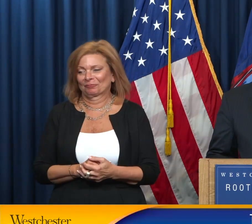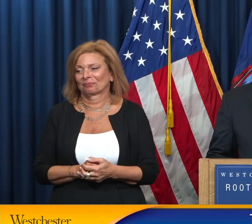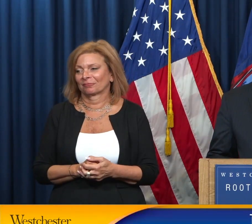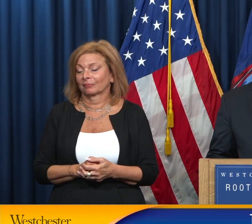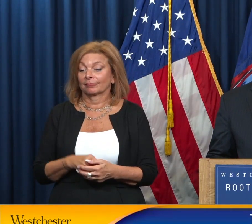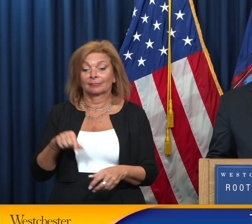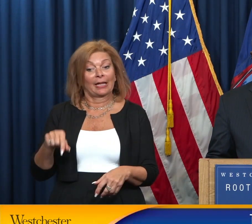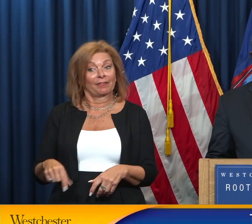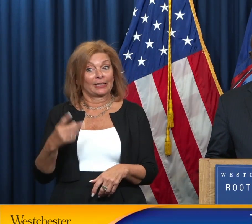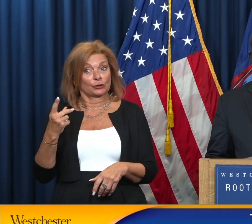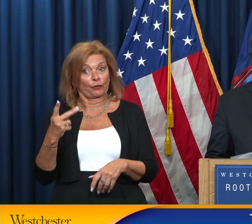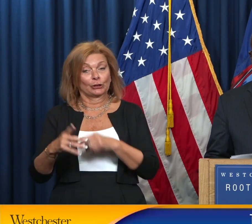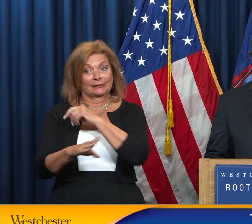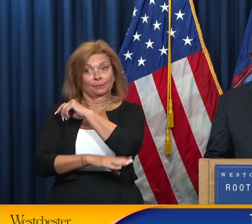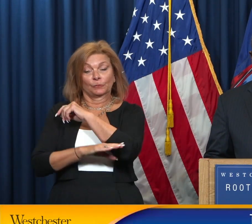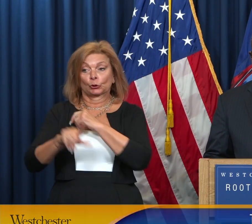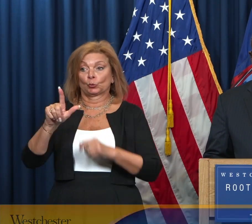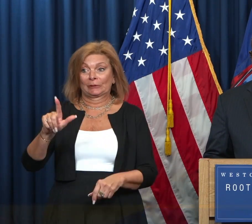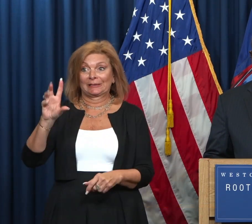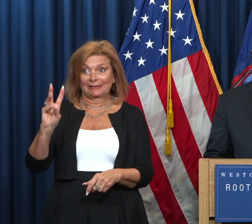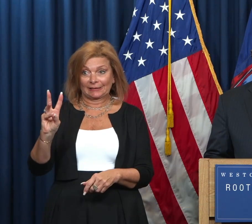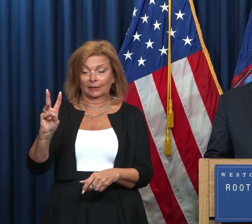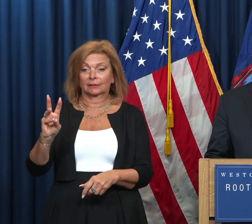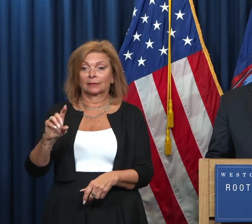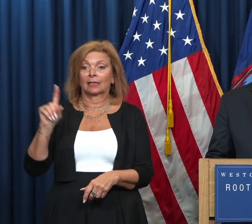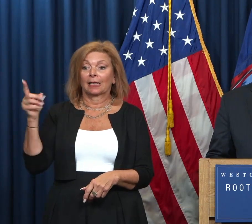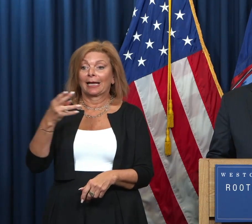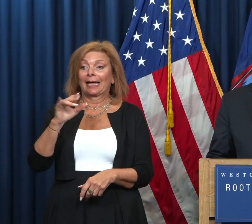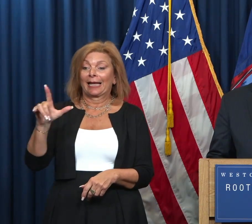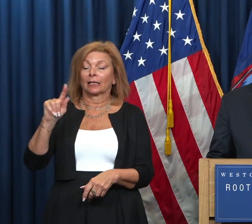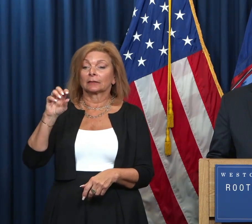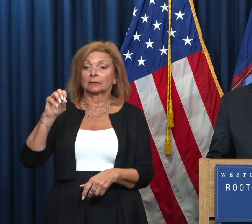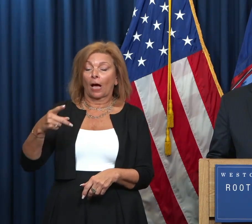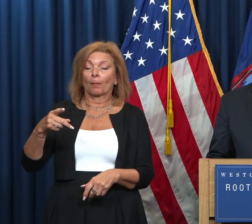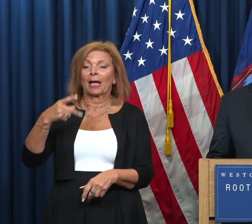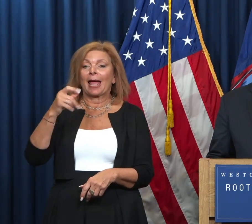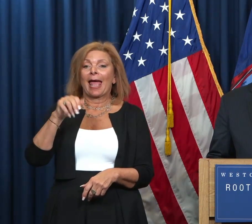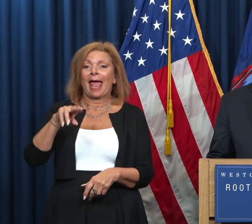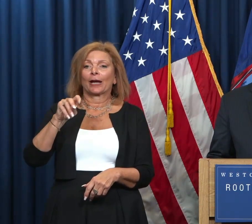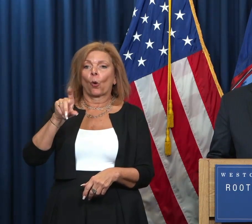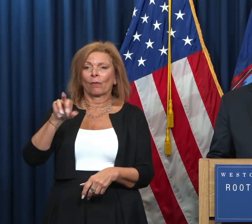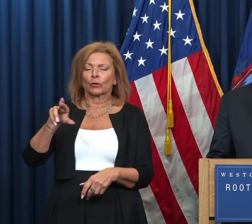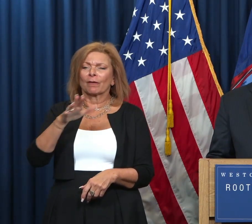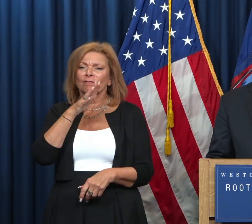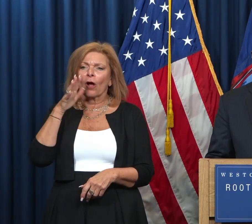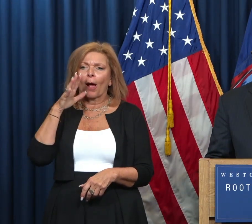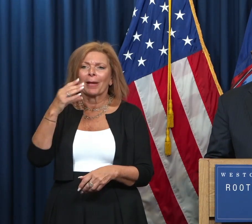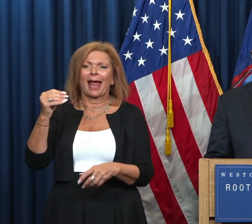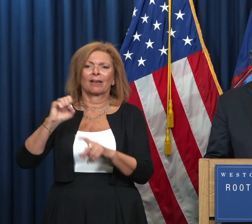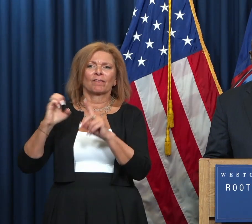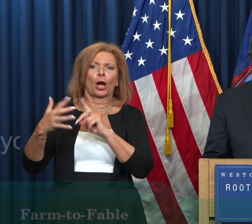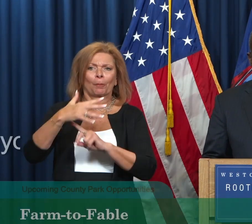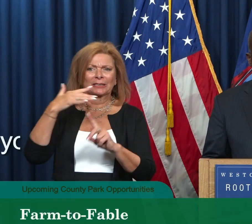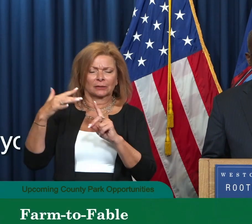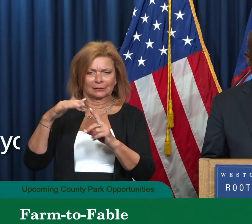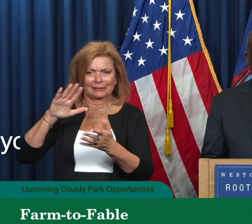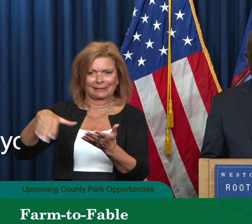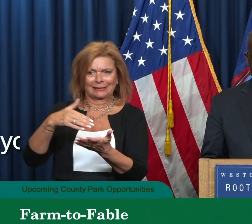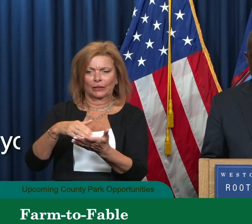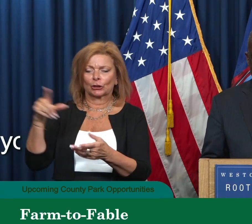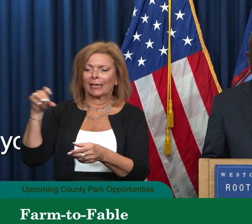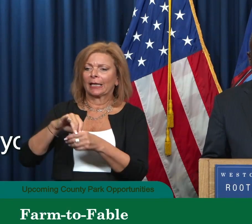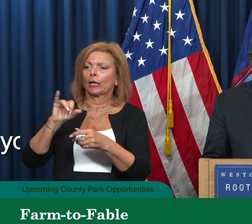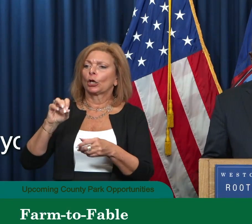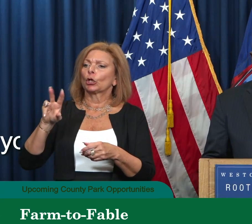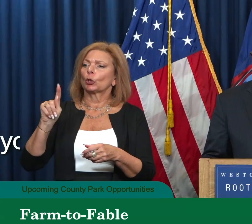this Thursday, September 26 at the Hilltop Hanover Farm and Environmental Center, which is in New Yorktown Heights, we are going to